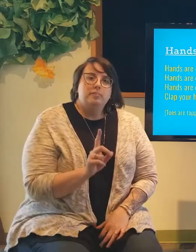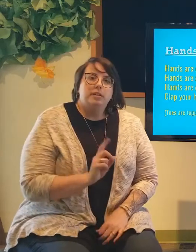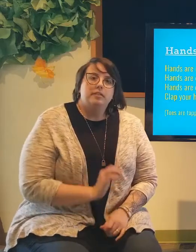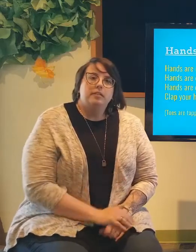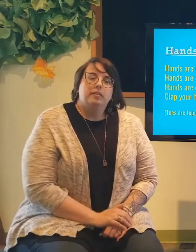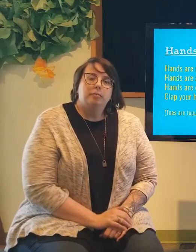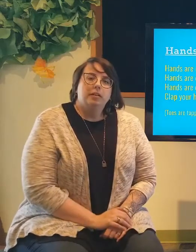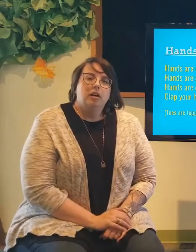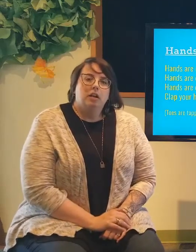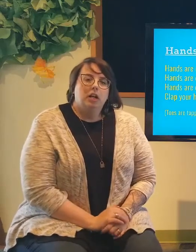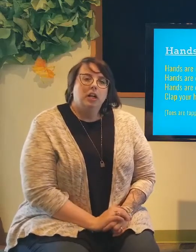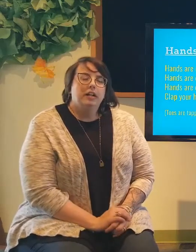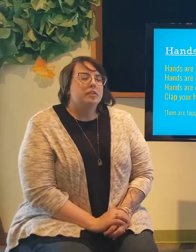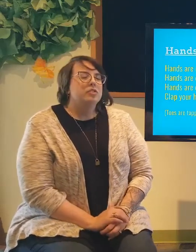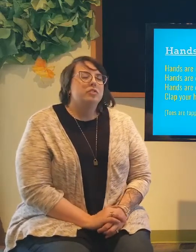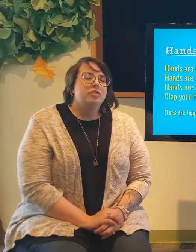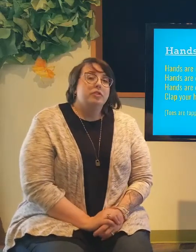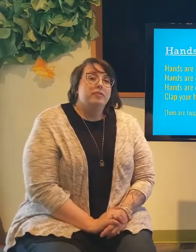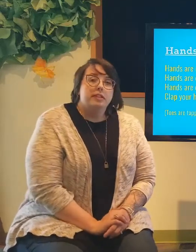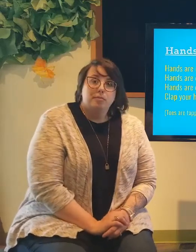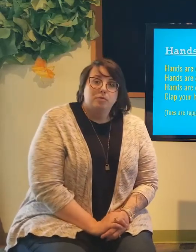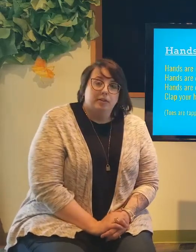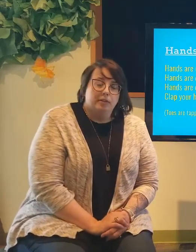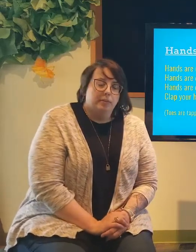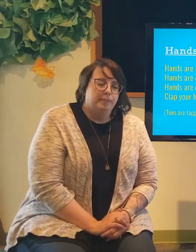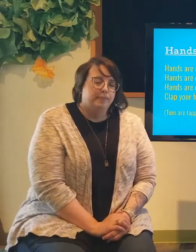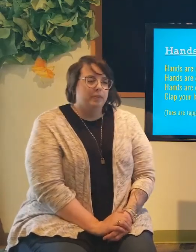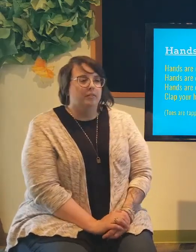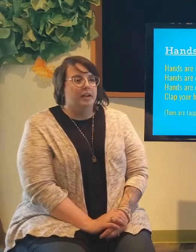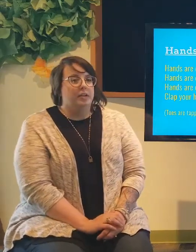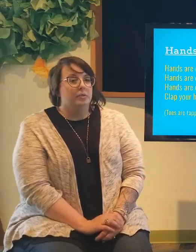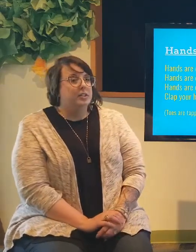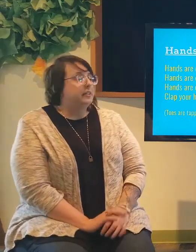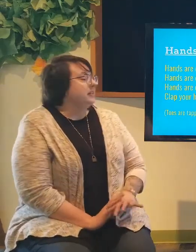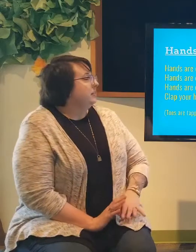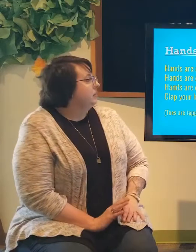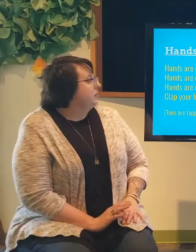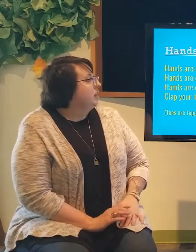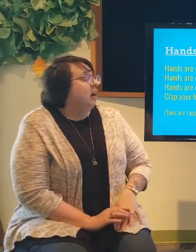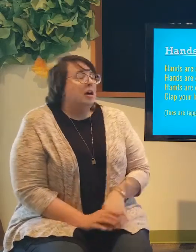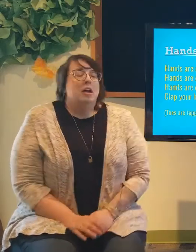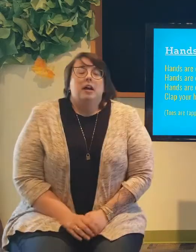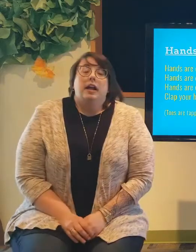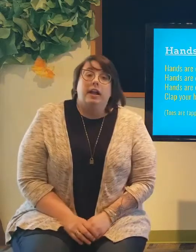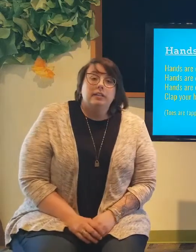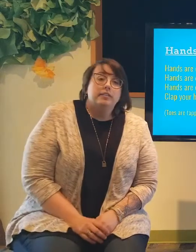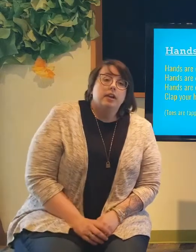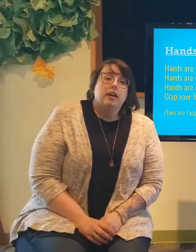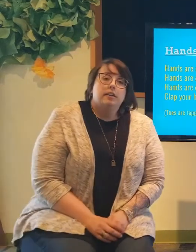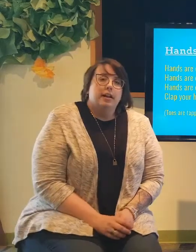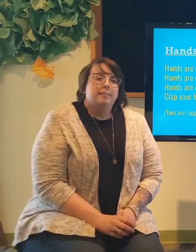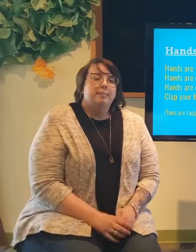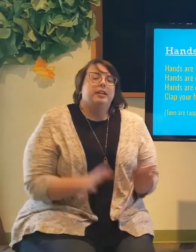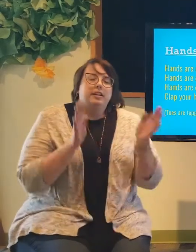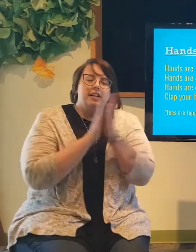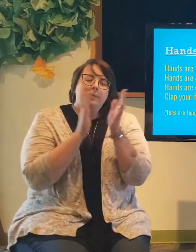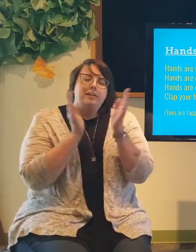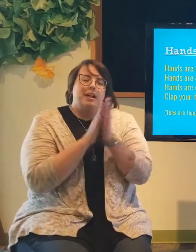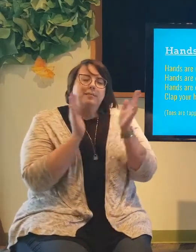because it's a little bit longer and it goes to the tune of Skip to my Leo. All right, it goes like this. Hands Are Clapping, clap, clap,